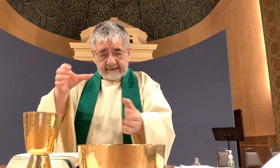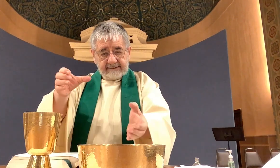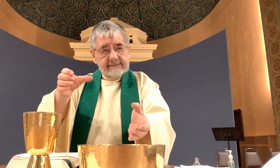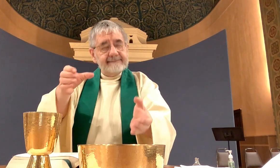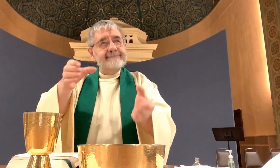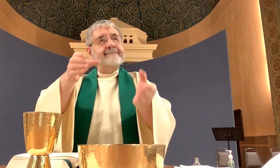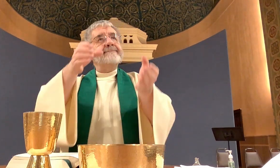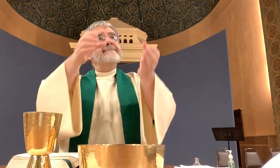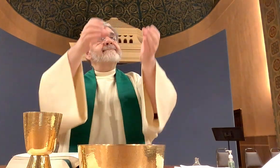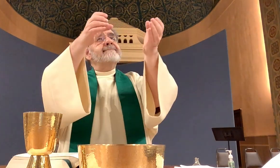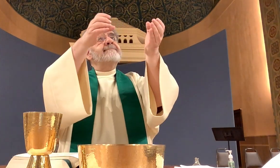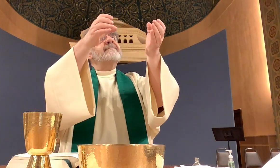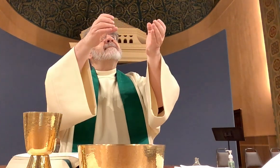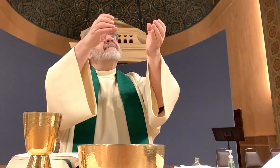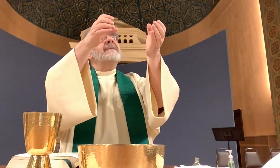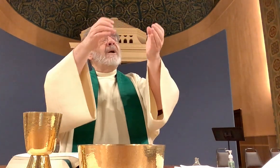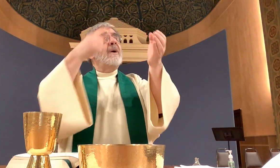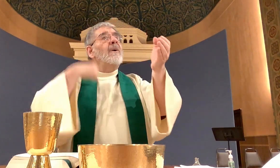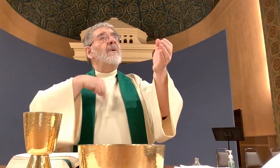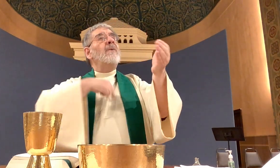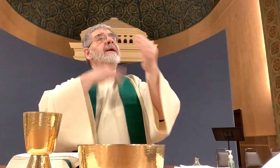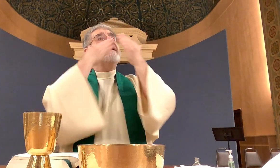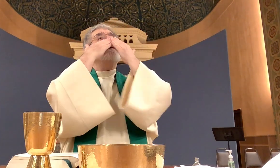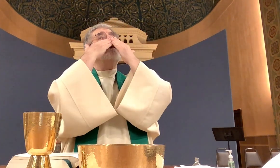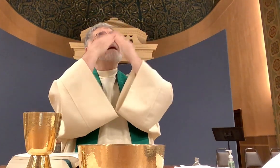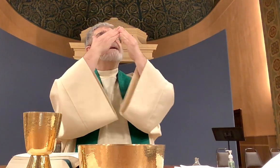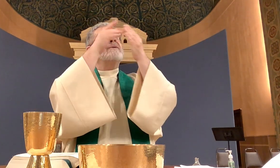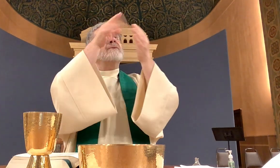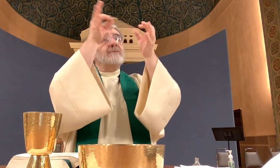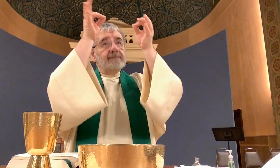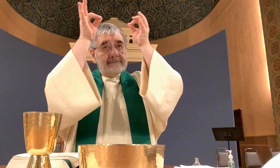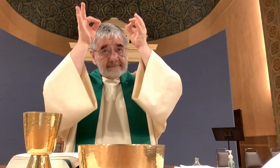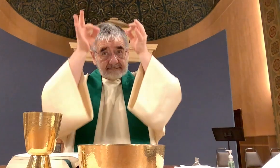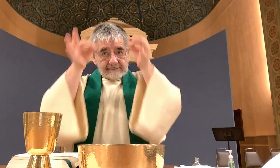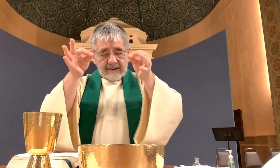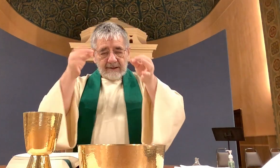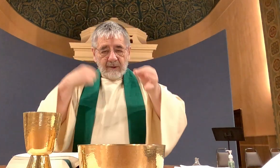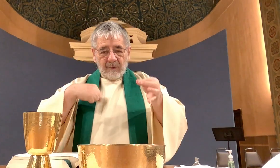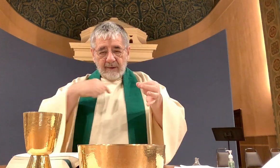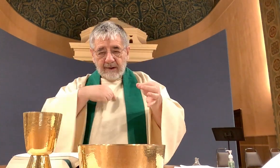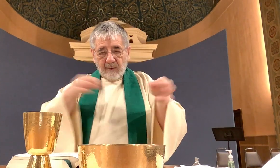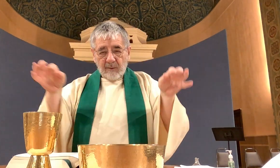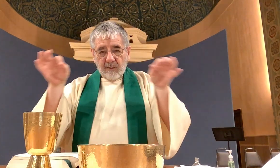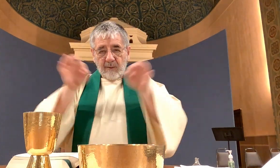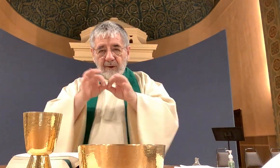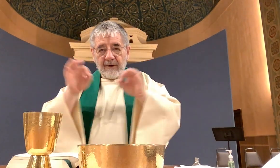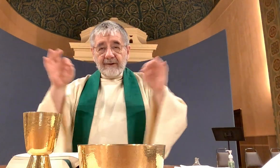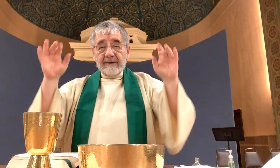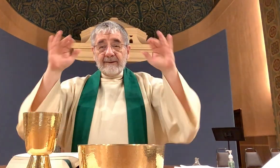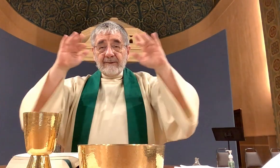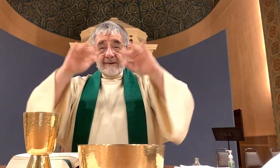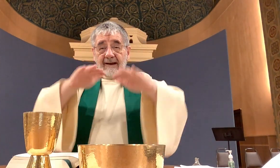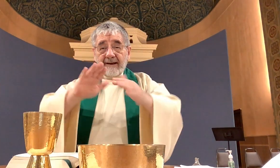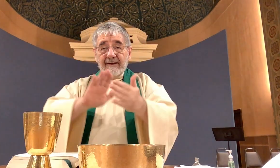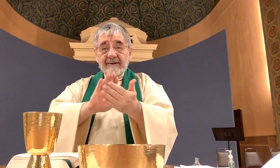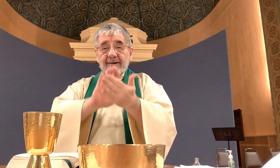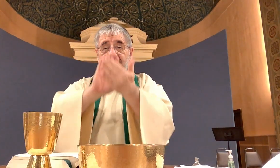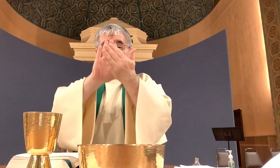giving thanks that you have held us worthy to be in your presence and minister